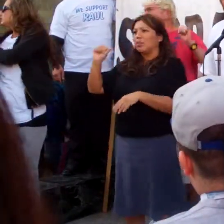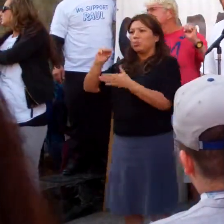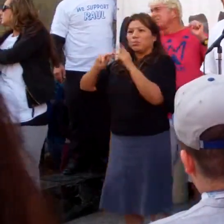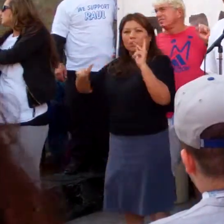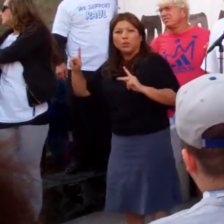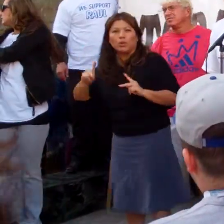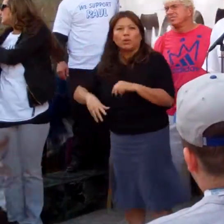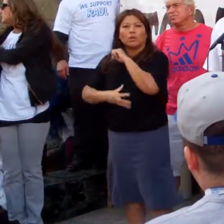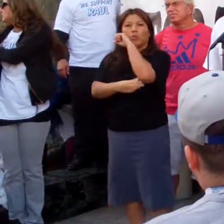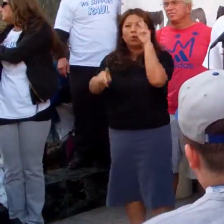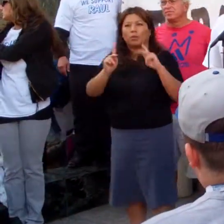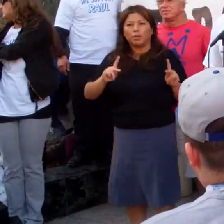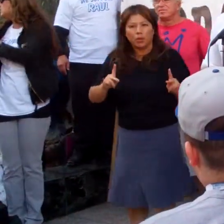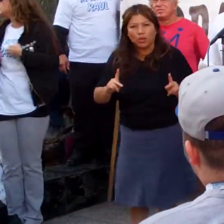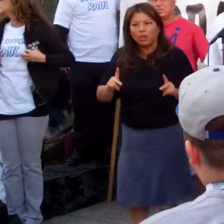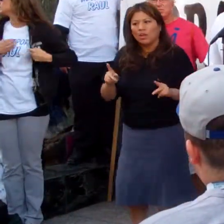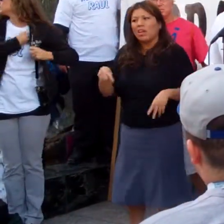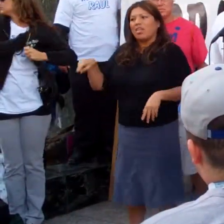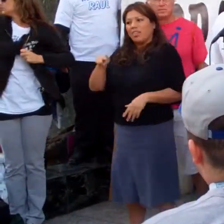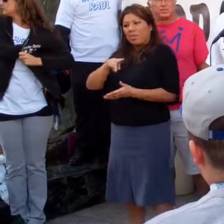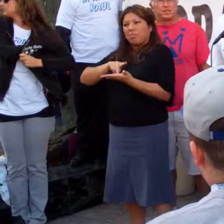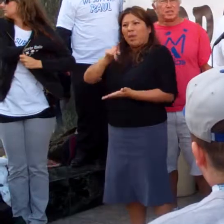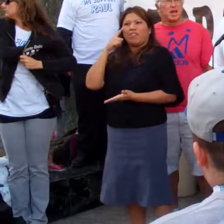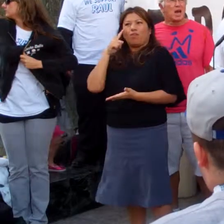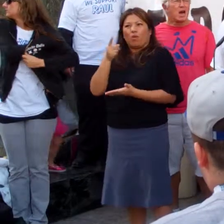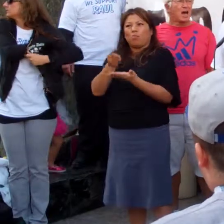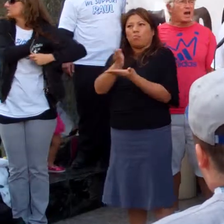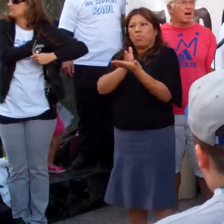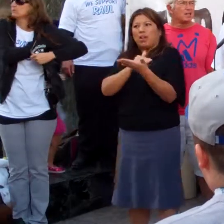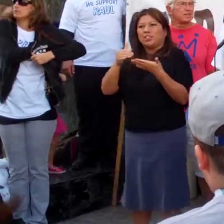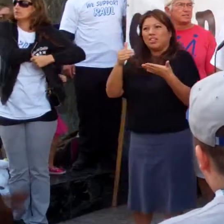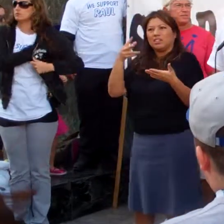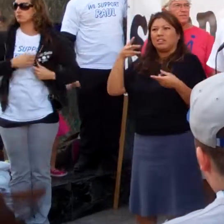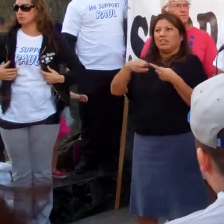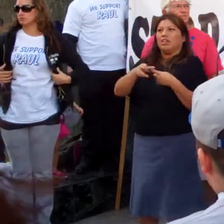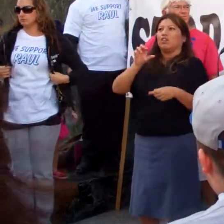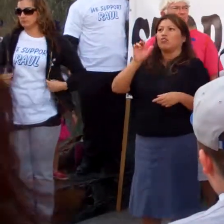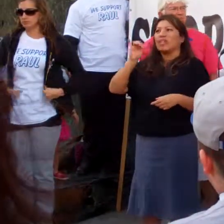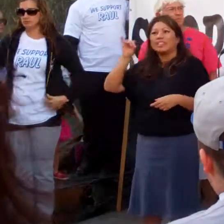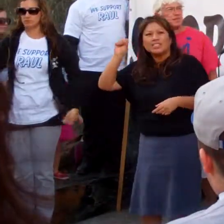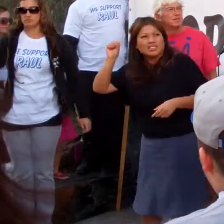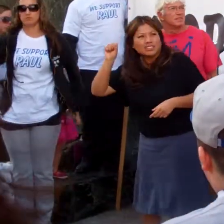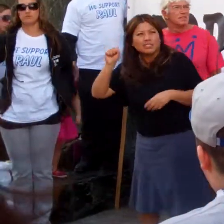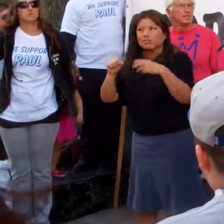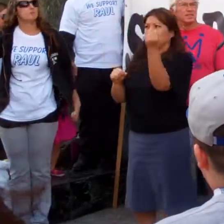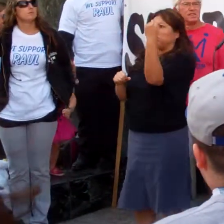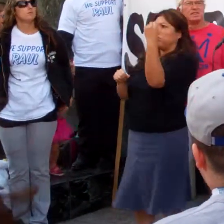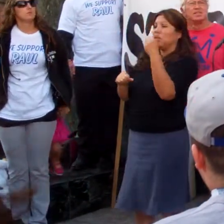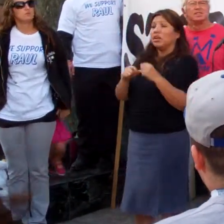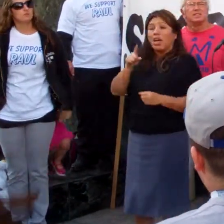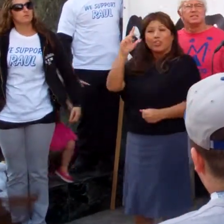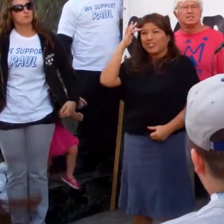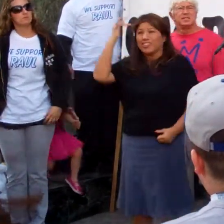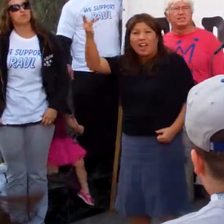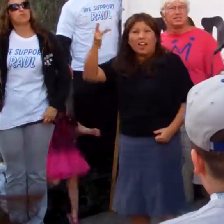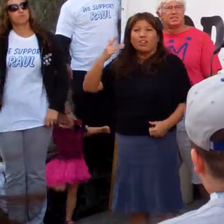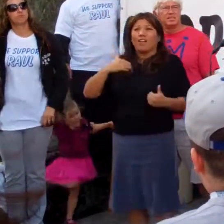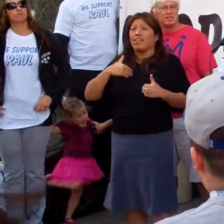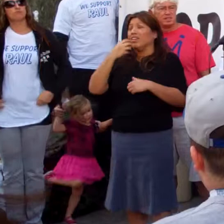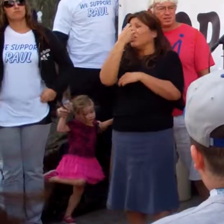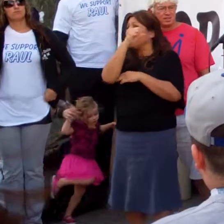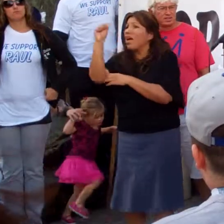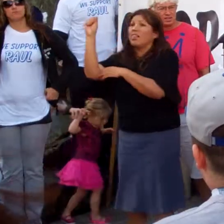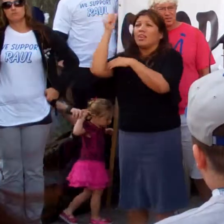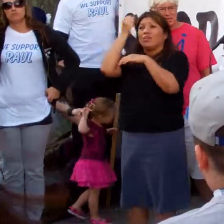the poor, pay for the budget crisis? Are you tired of having rally after rally